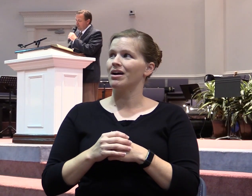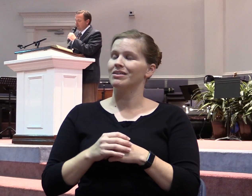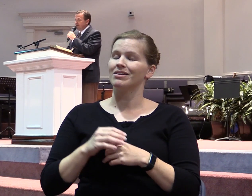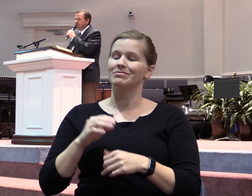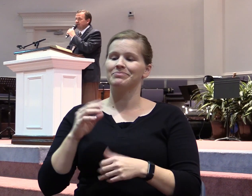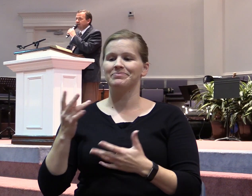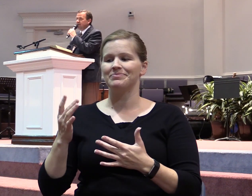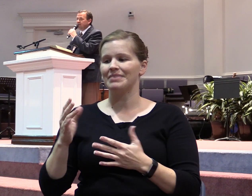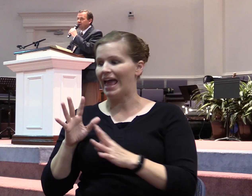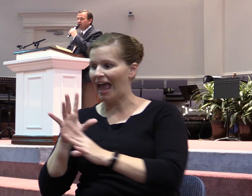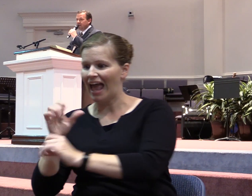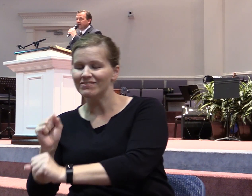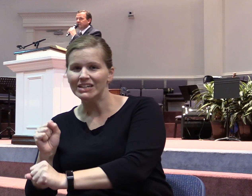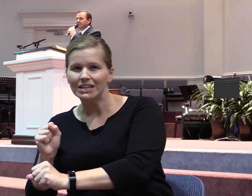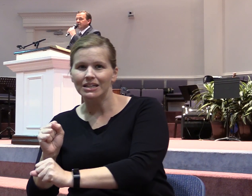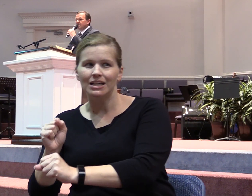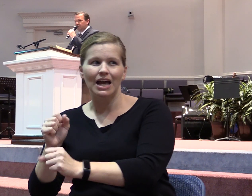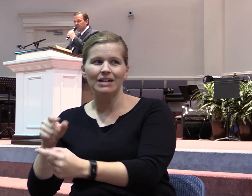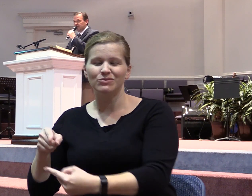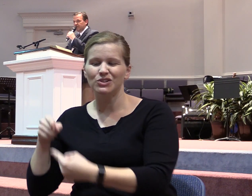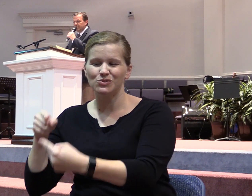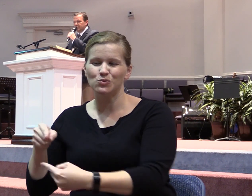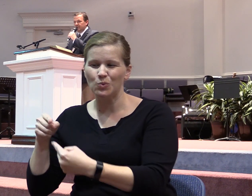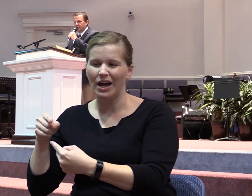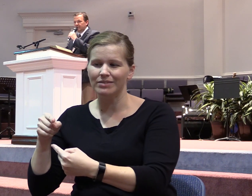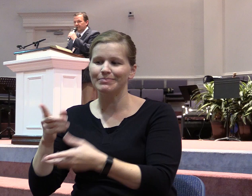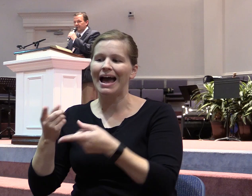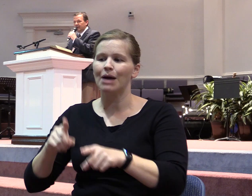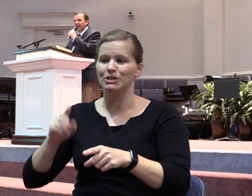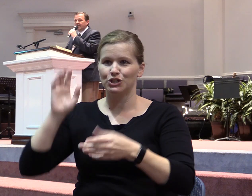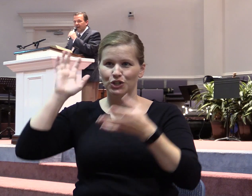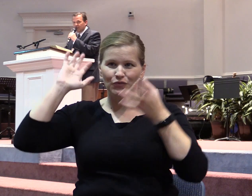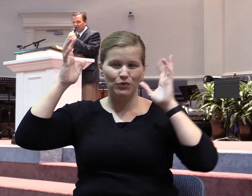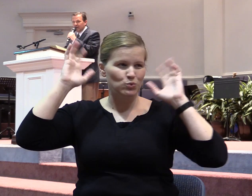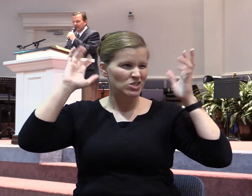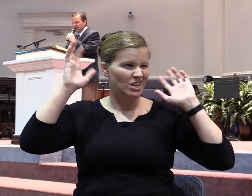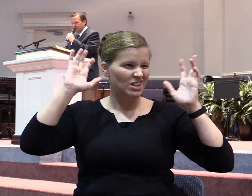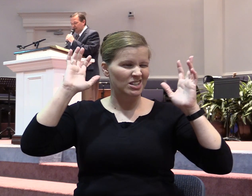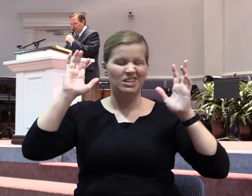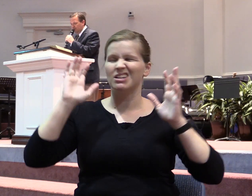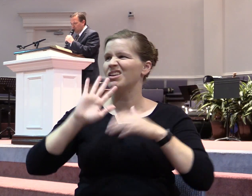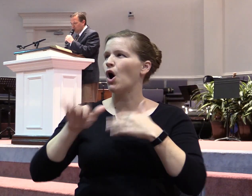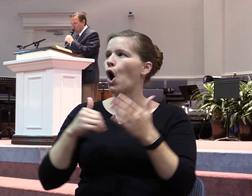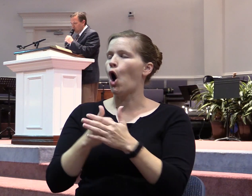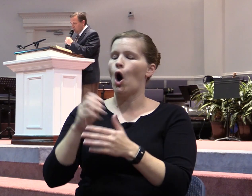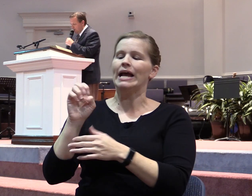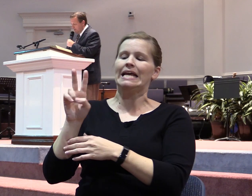there is confusion and every evil work.